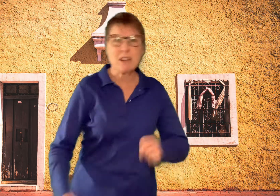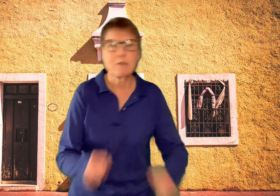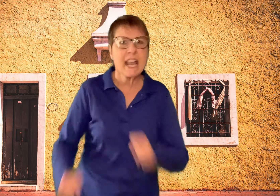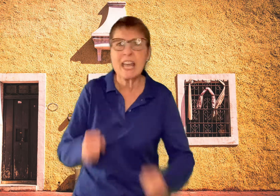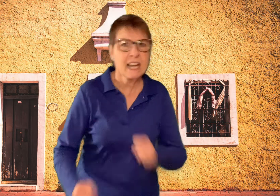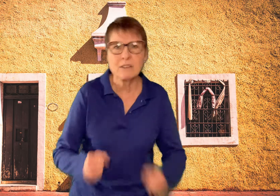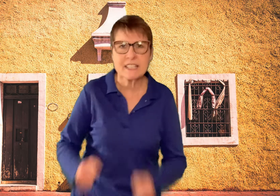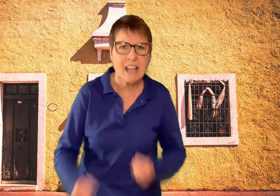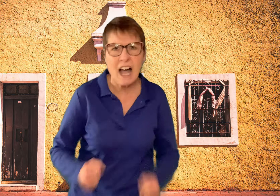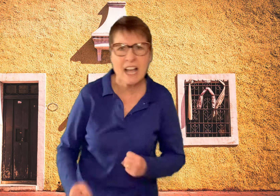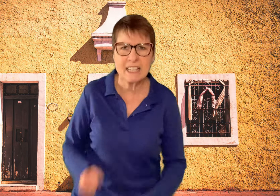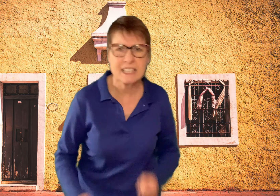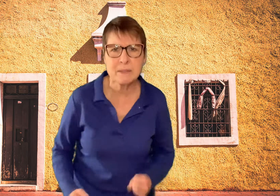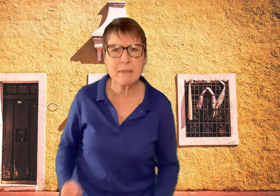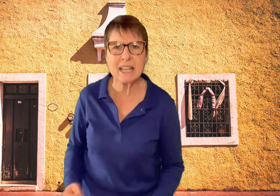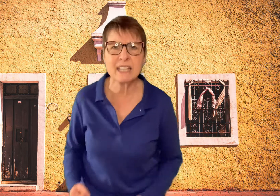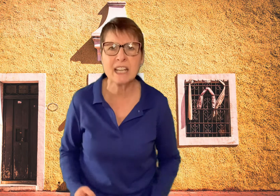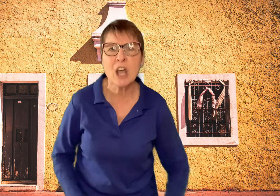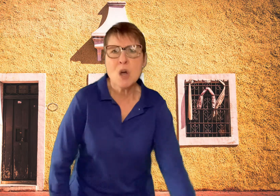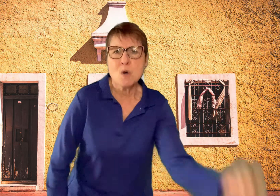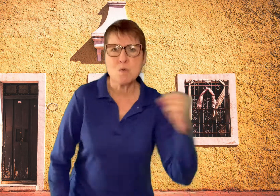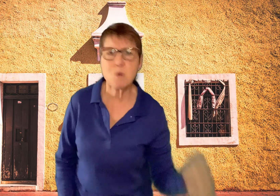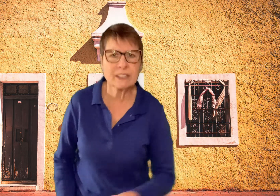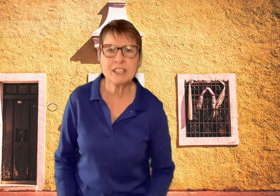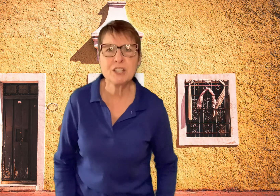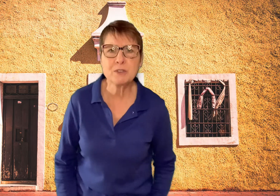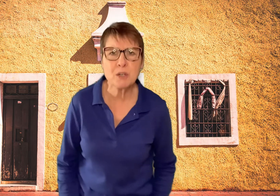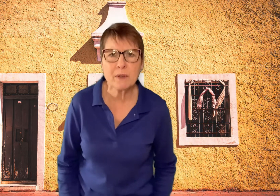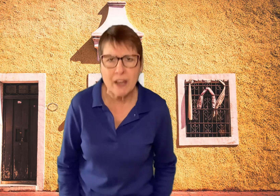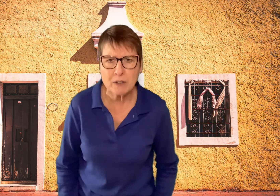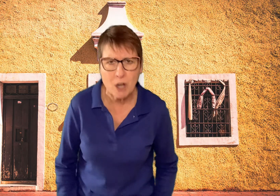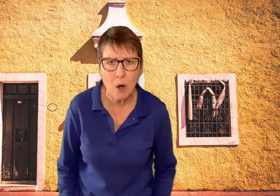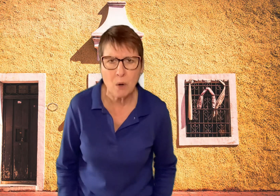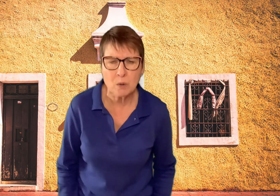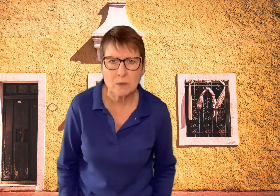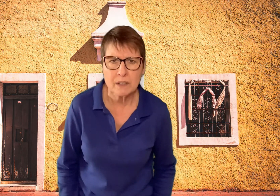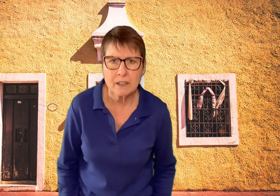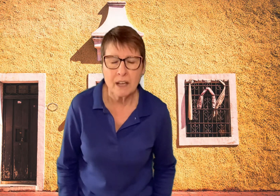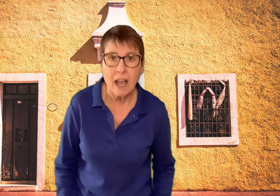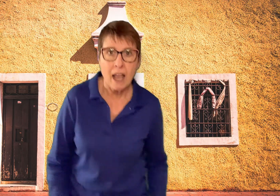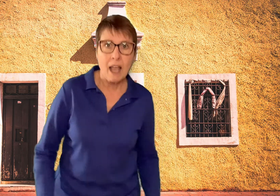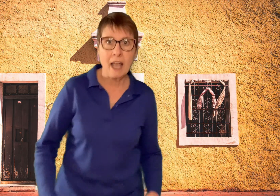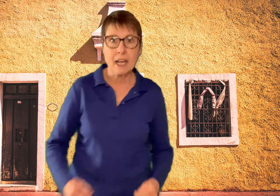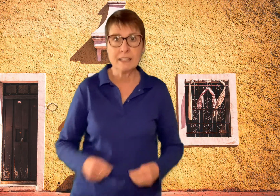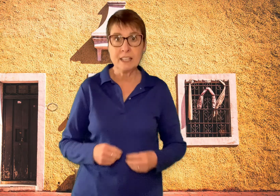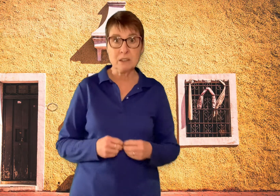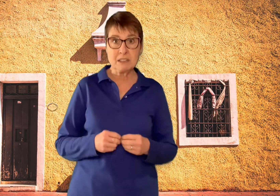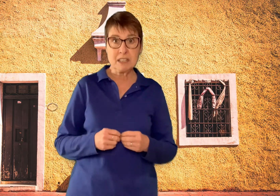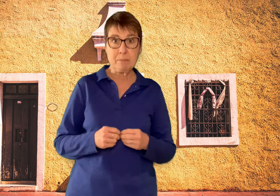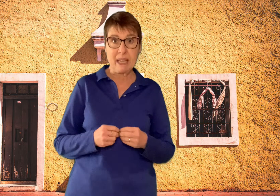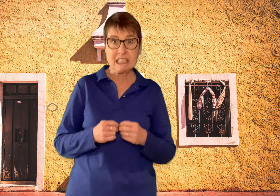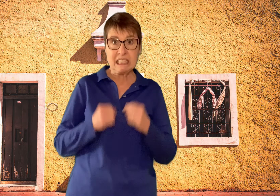ran outside and demanded, what did you do with our gold? And he looked at the bandits